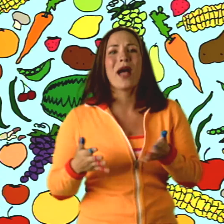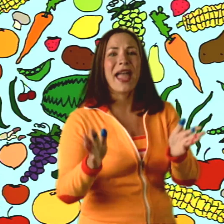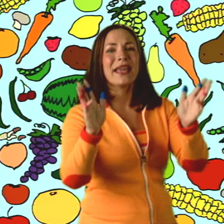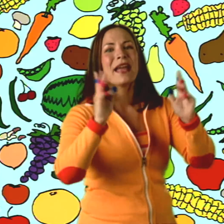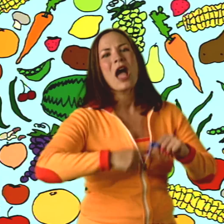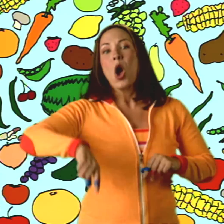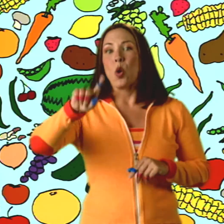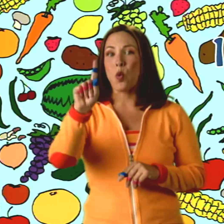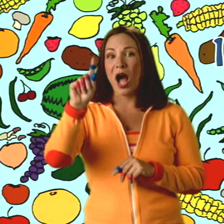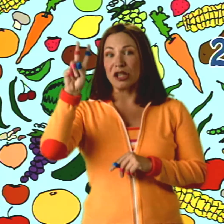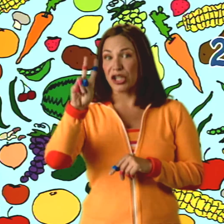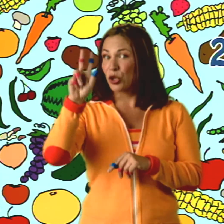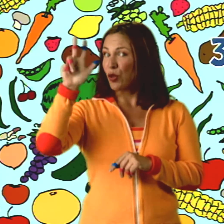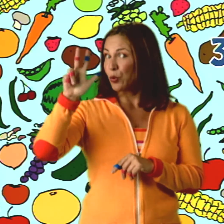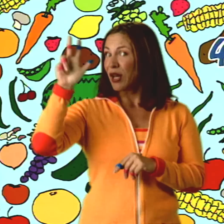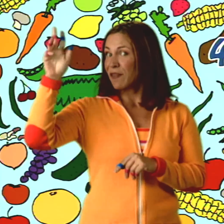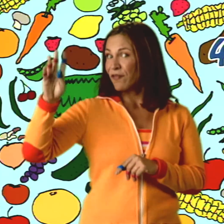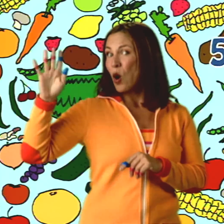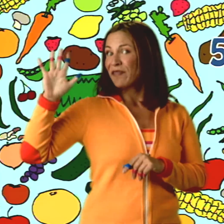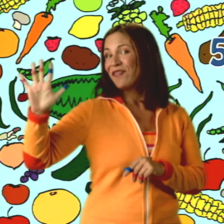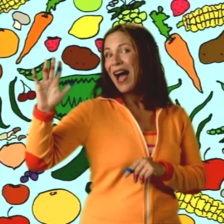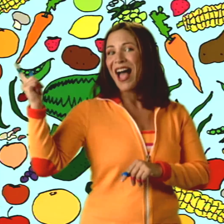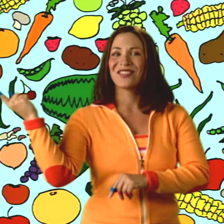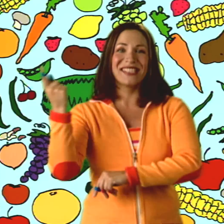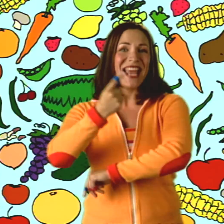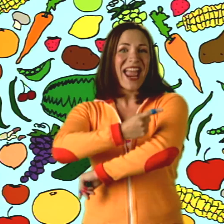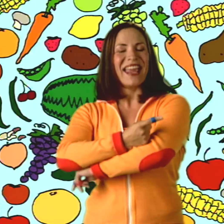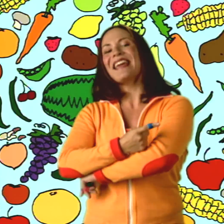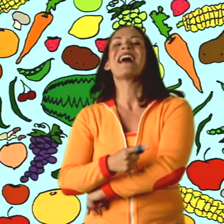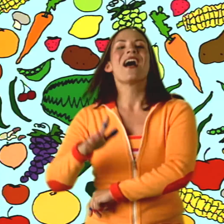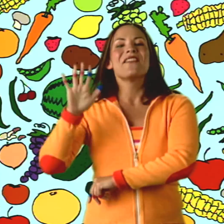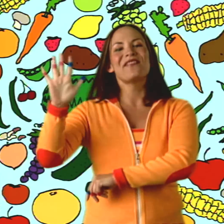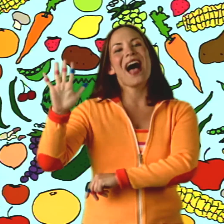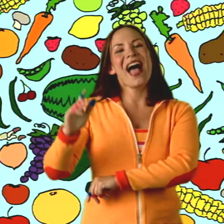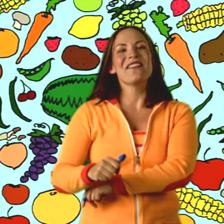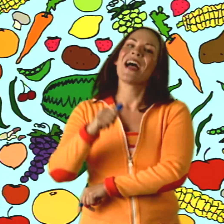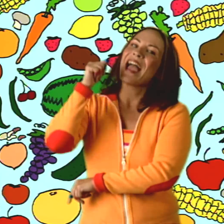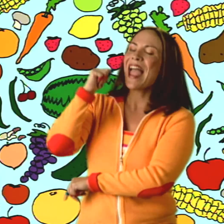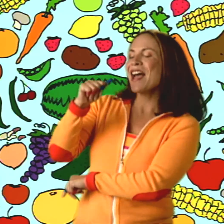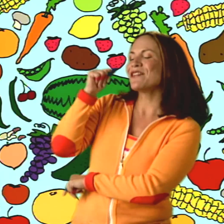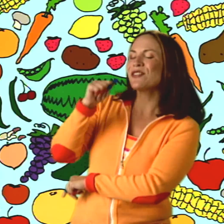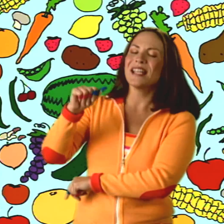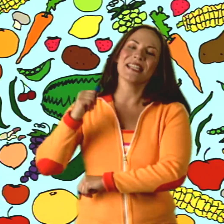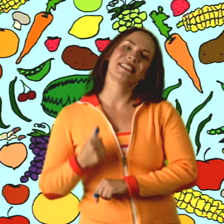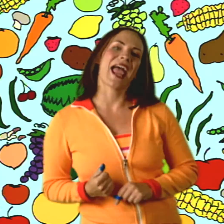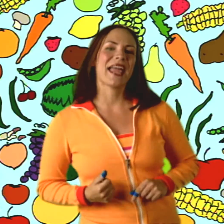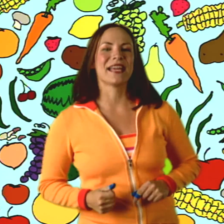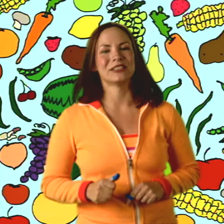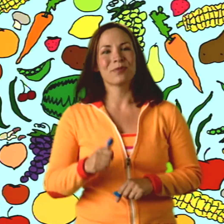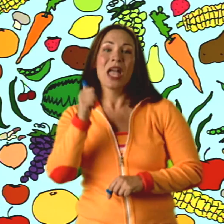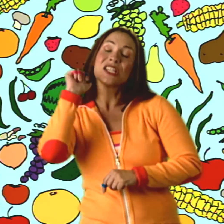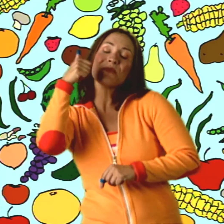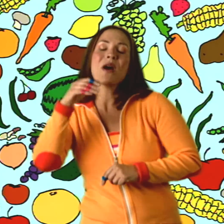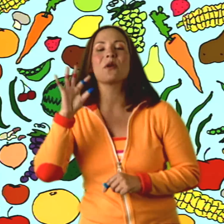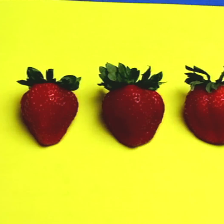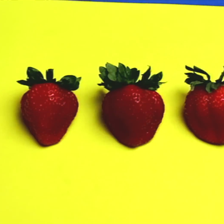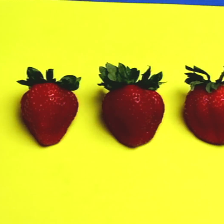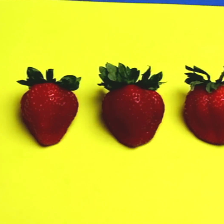way. One, two, three, four, five a day. Five every day. Tomorrow's fruit,